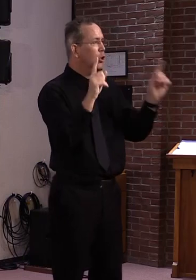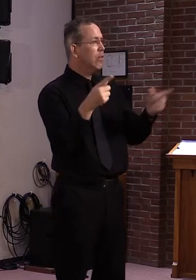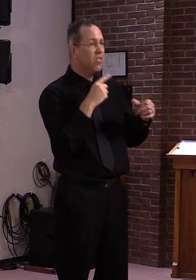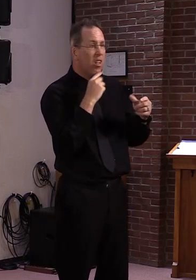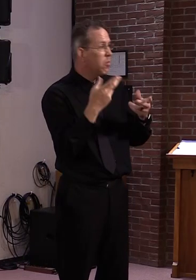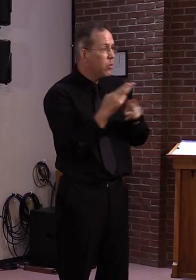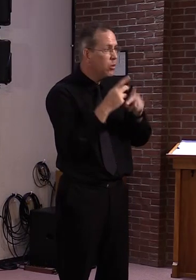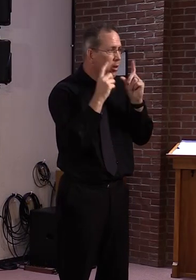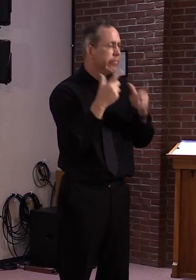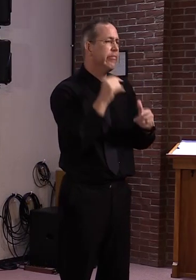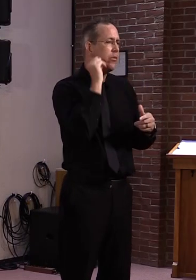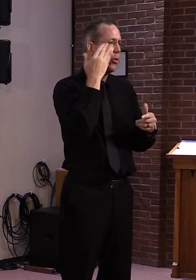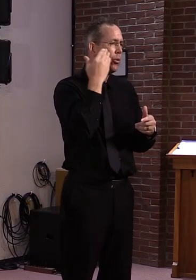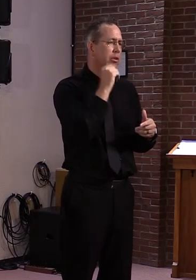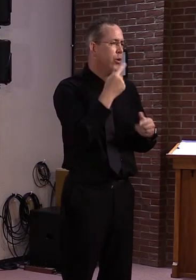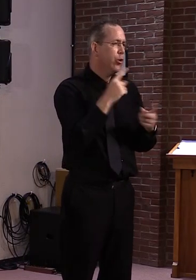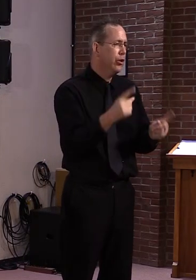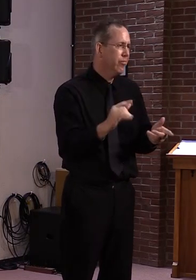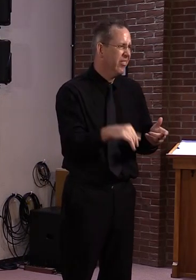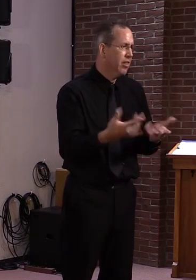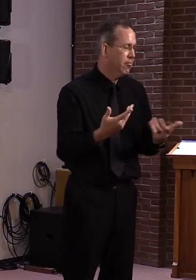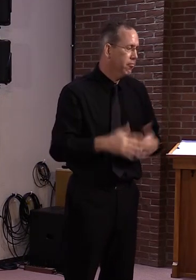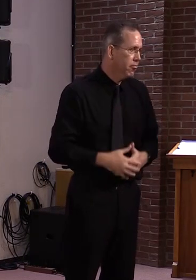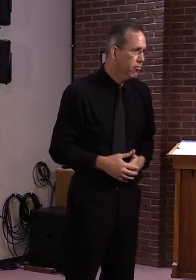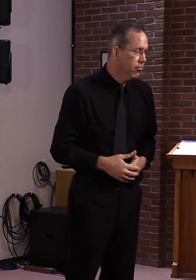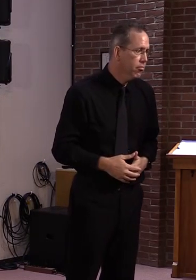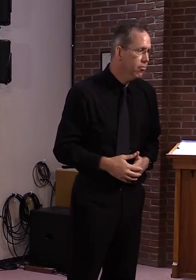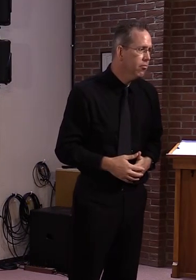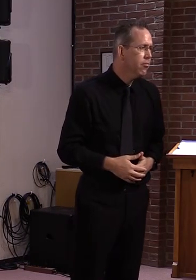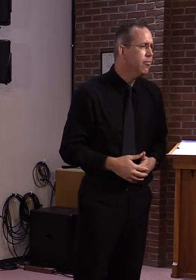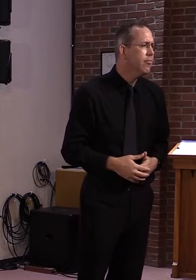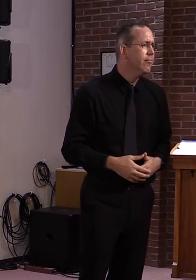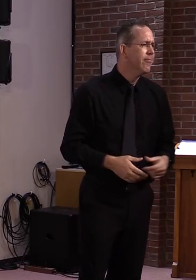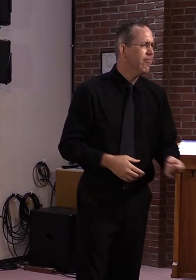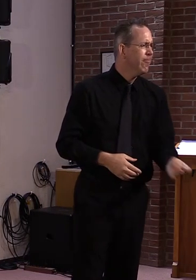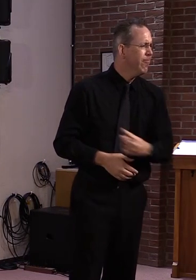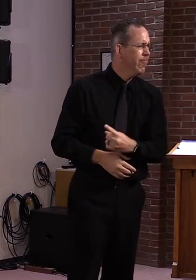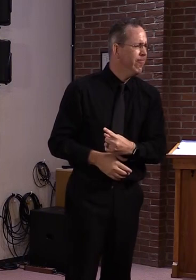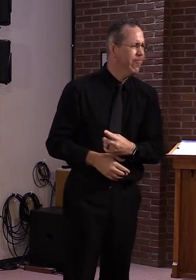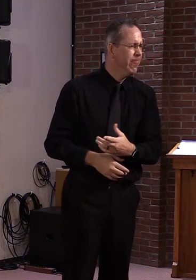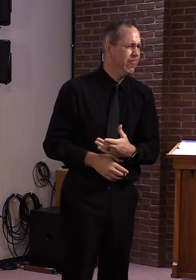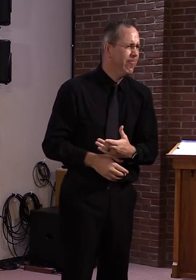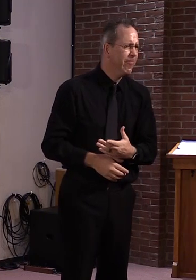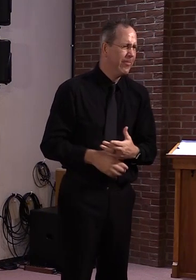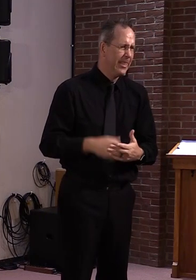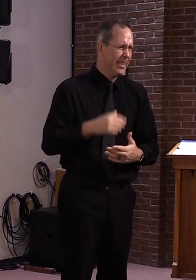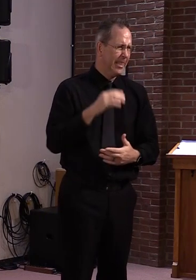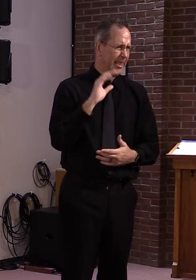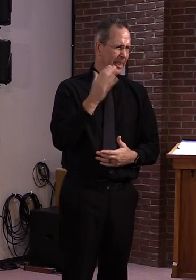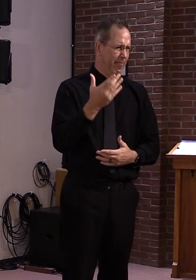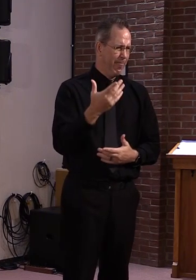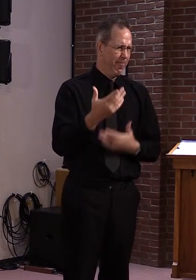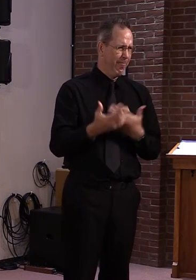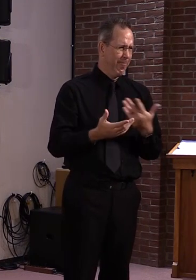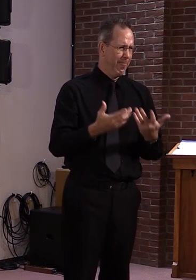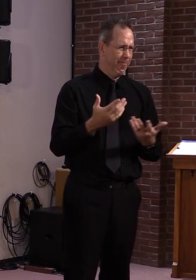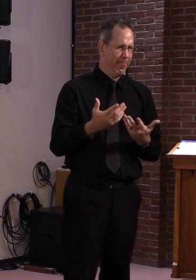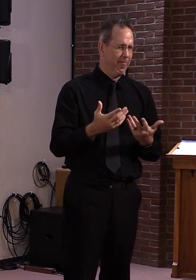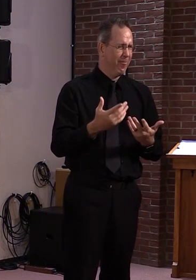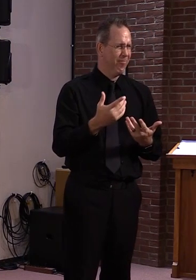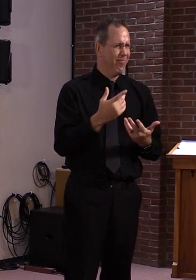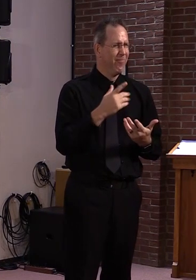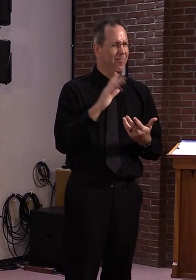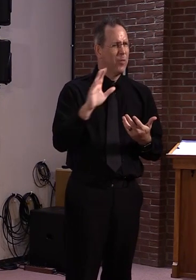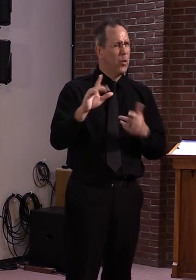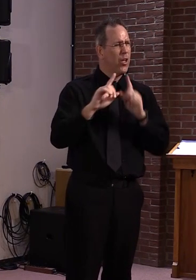That seems like a different way than you generally operate a test. mean, this is a data driven administration. That's a different approach to the decision.